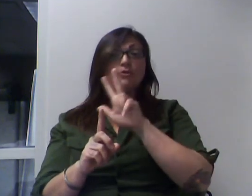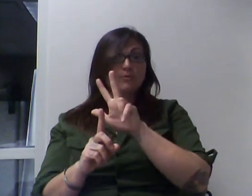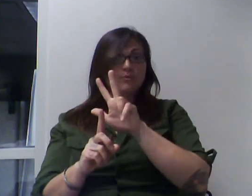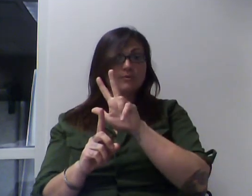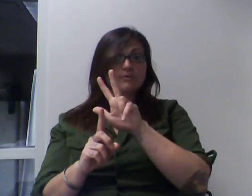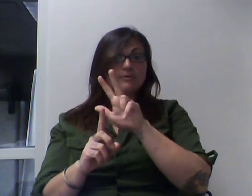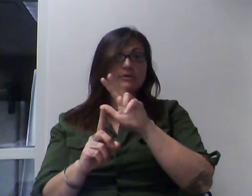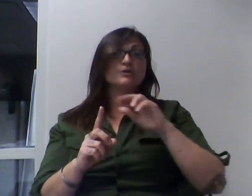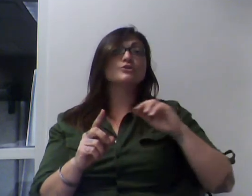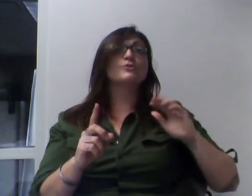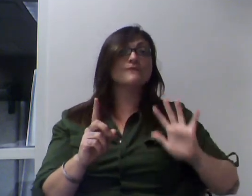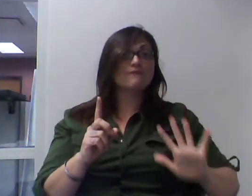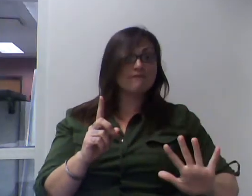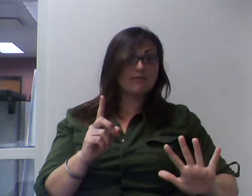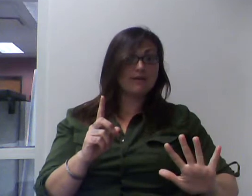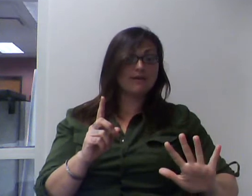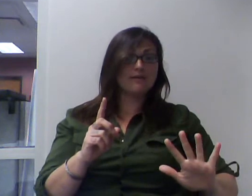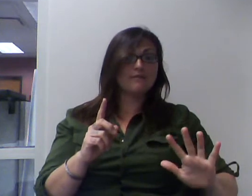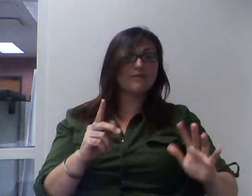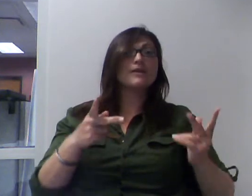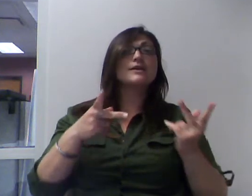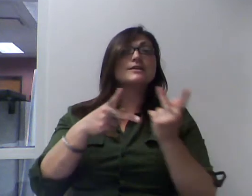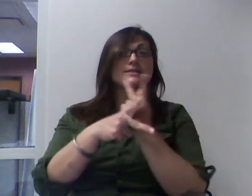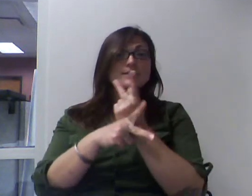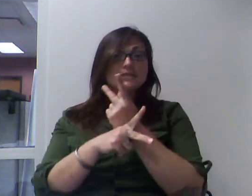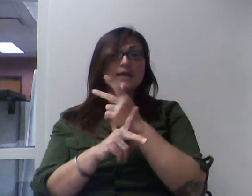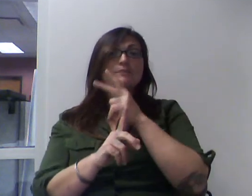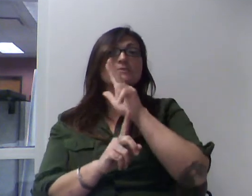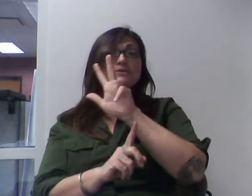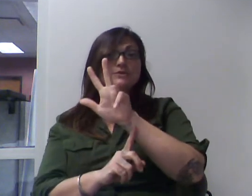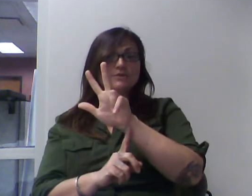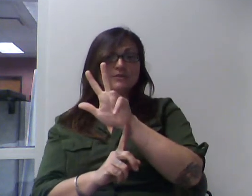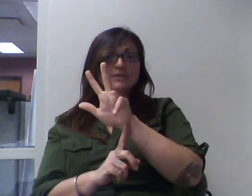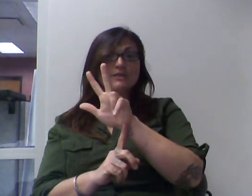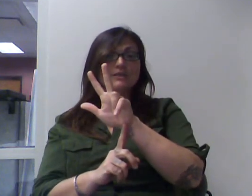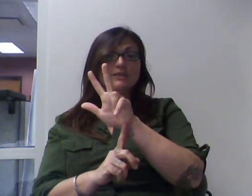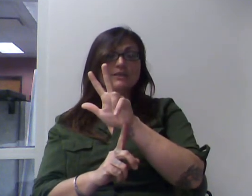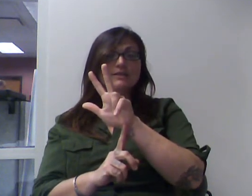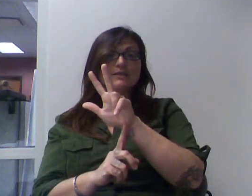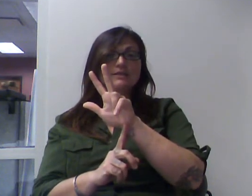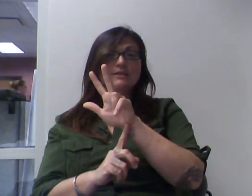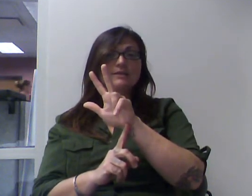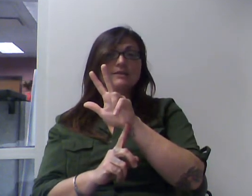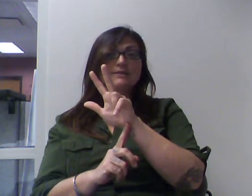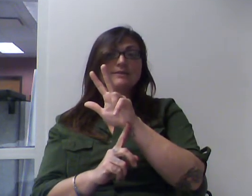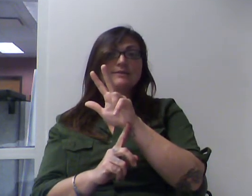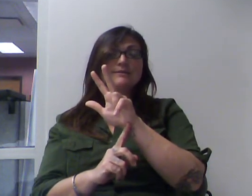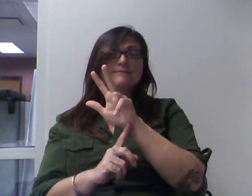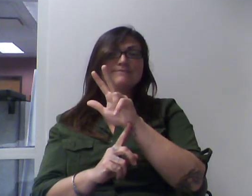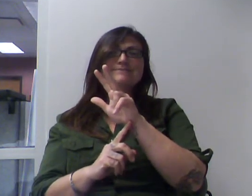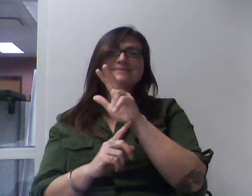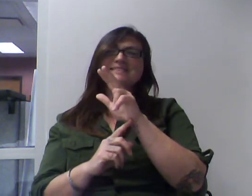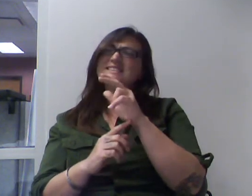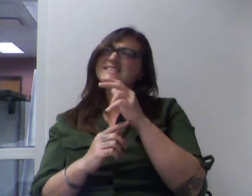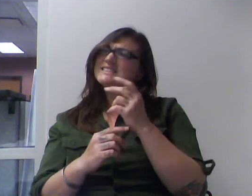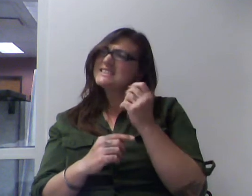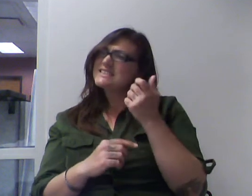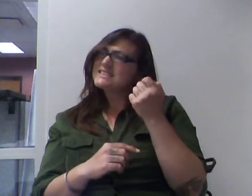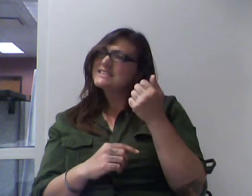feet multiplied by 3 feet. And now, we have a little bit of a problem. What do we do with